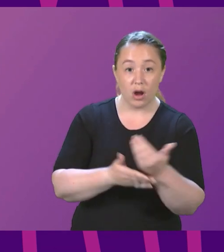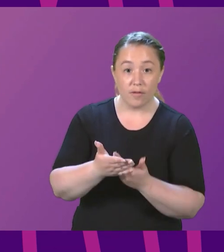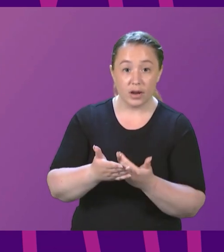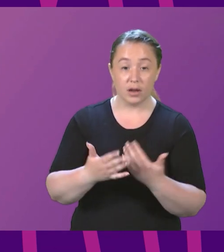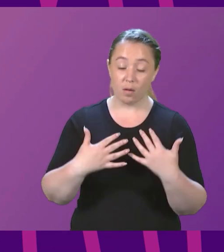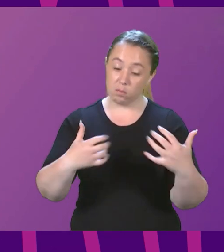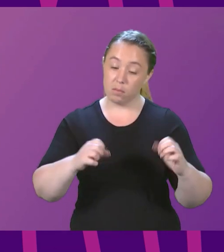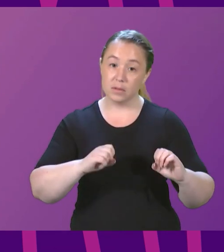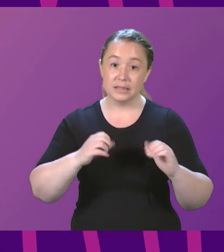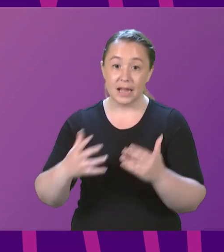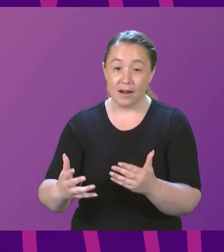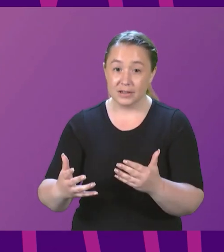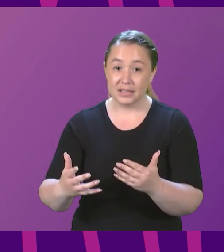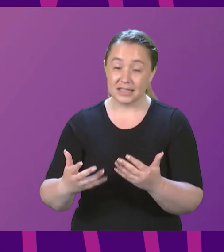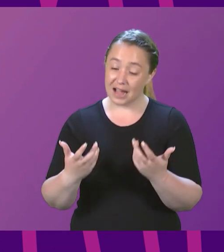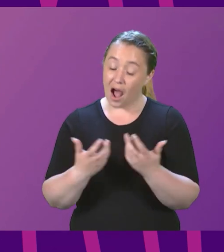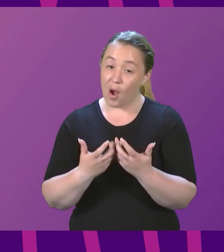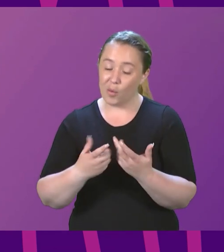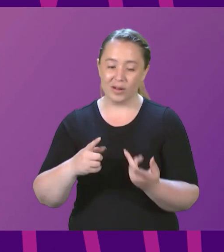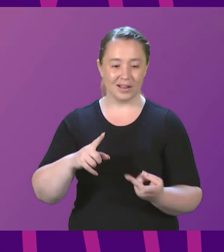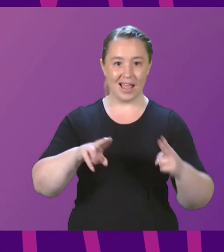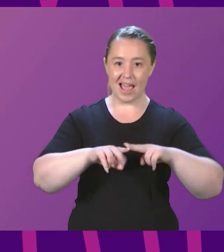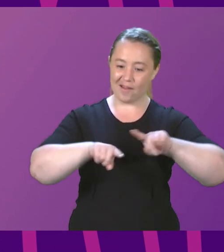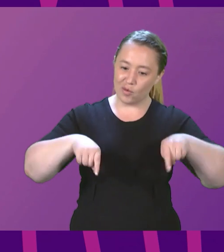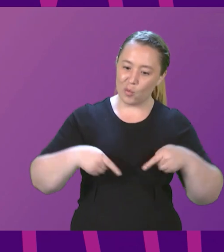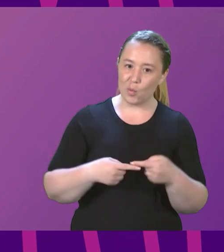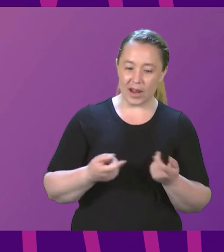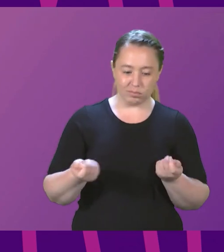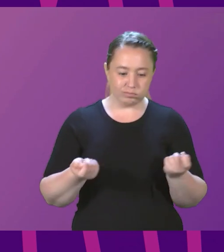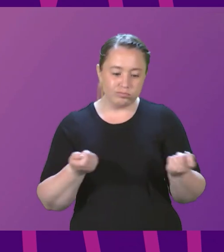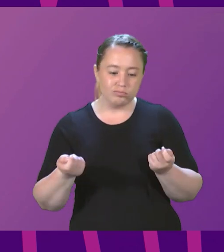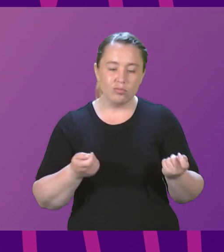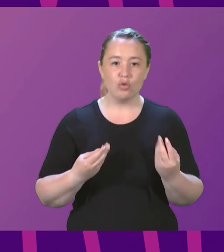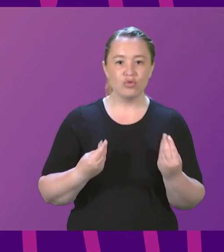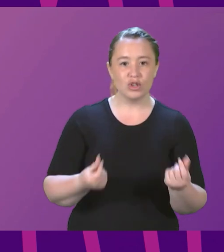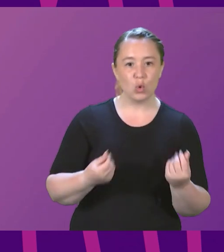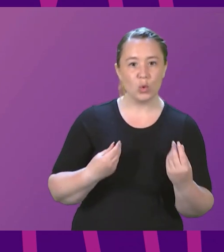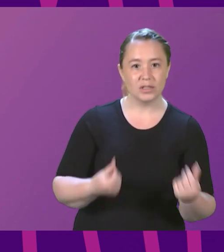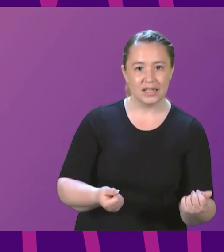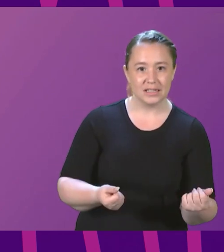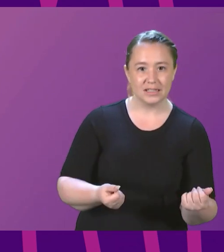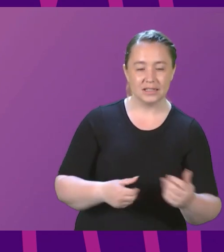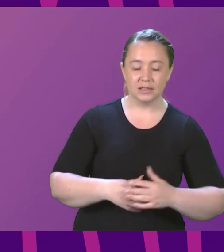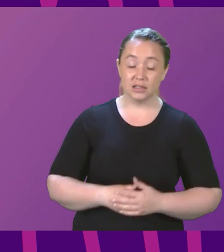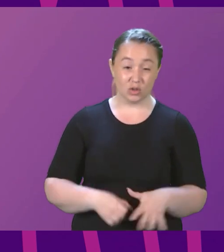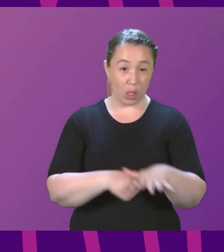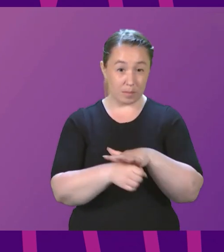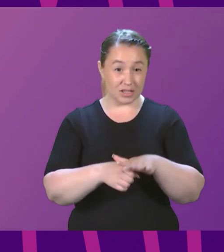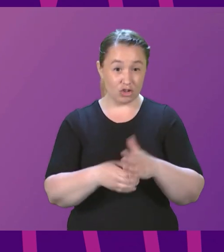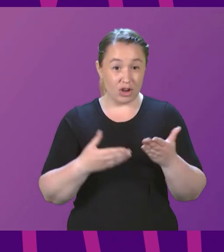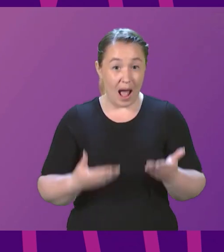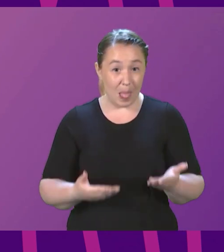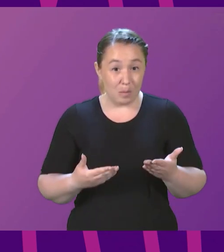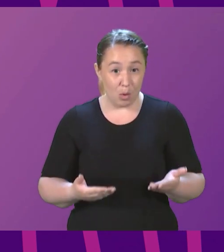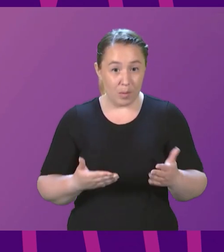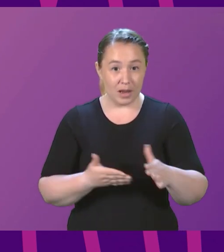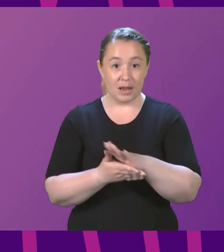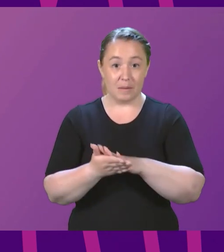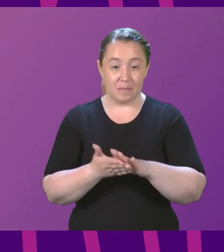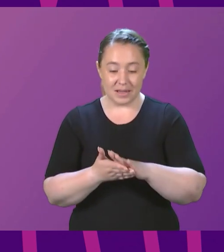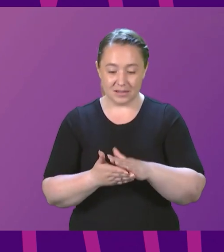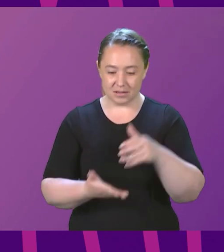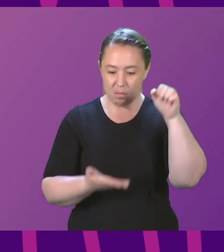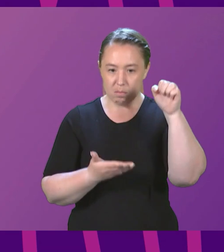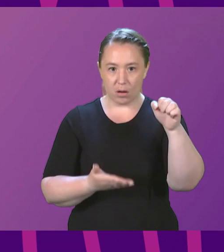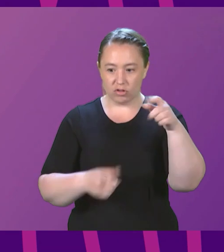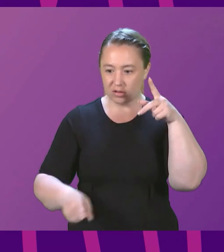public services as if we are in charge of the resources we have to do it. Rather than being in the position we are in right now, we are having budgets